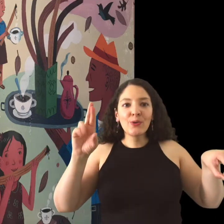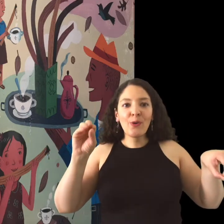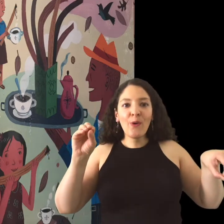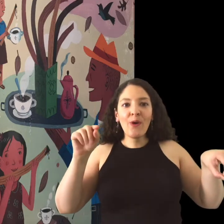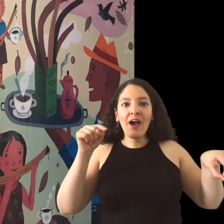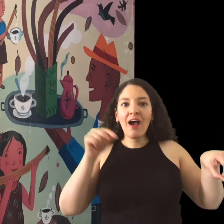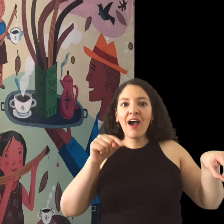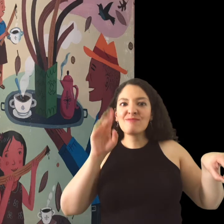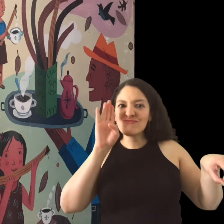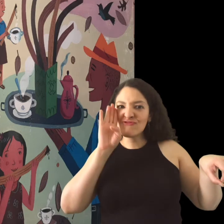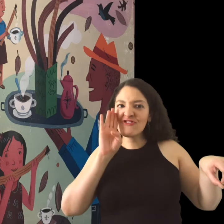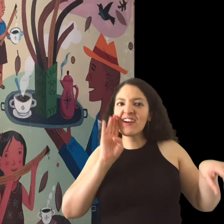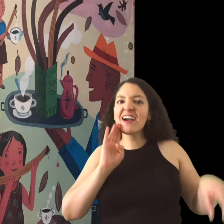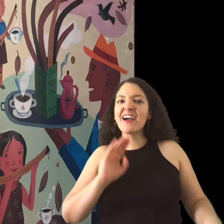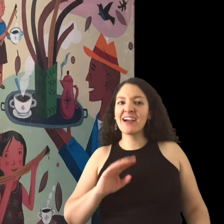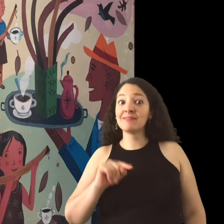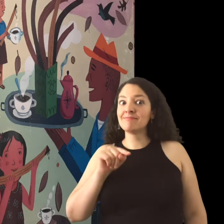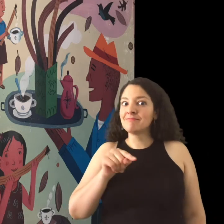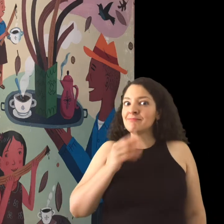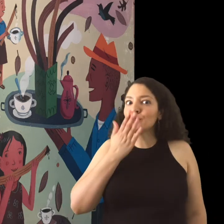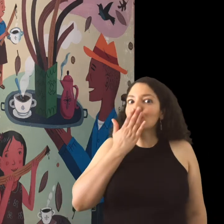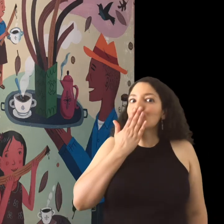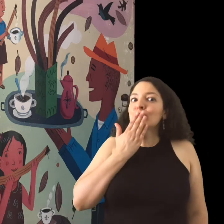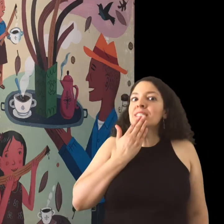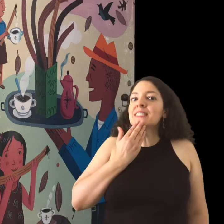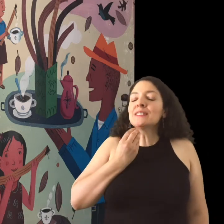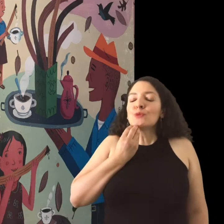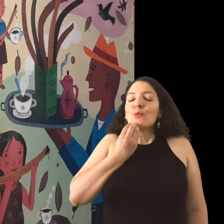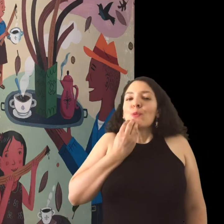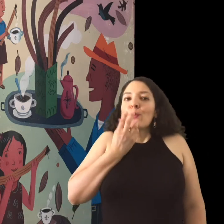Brown is a churro. Warm and sweet.